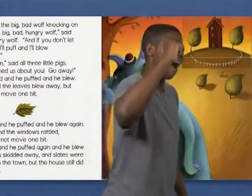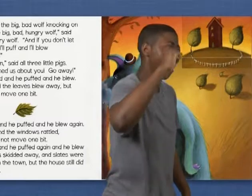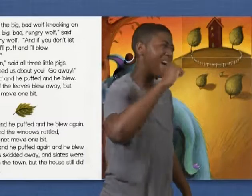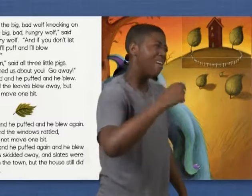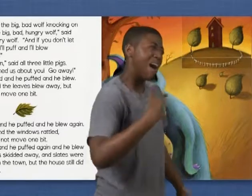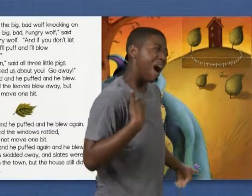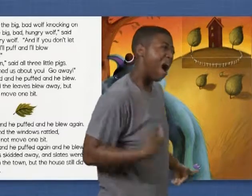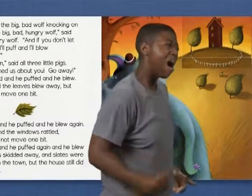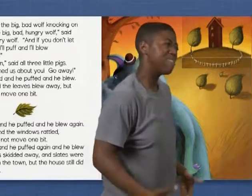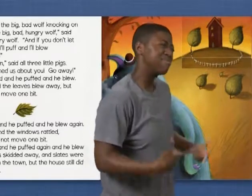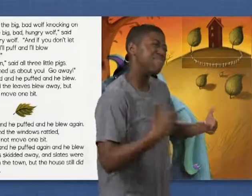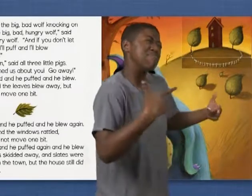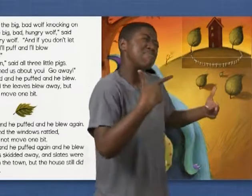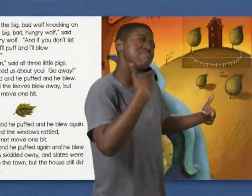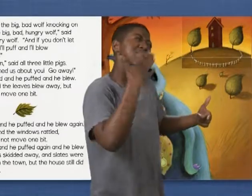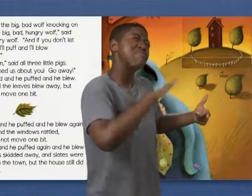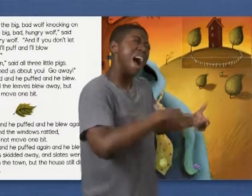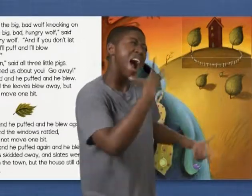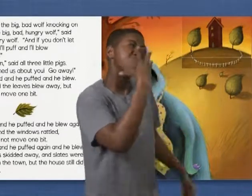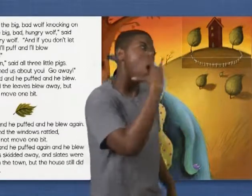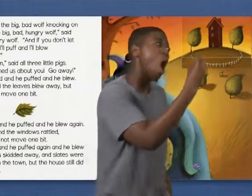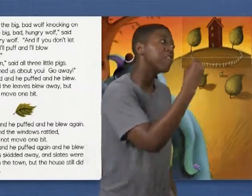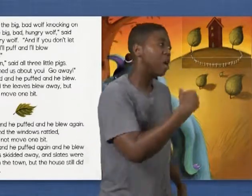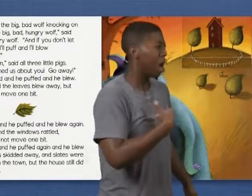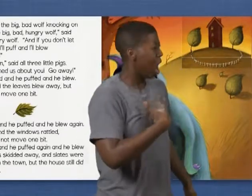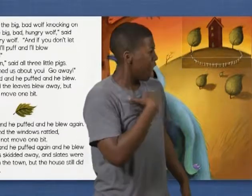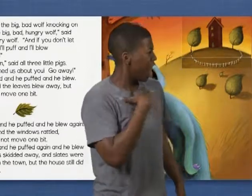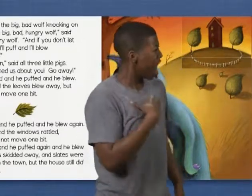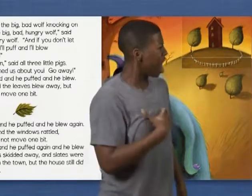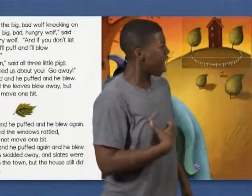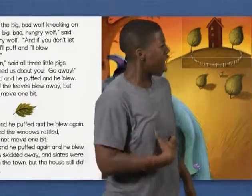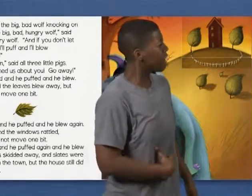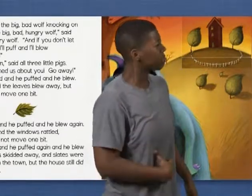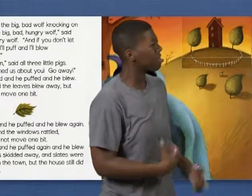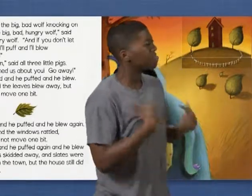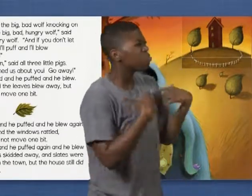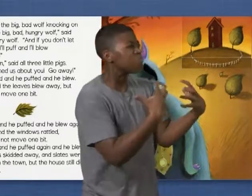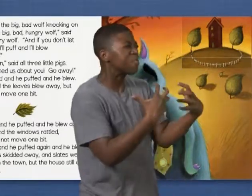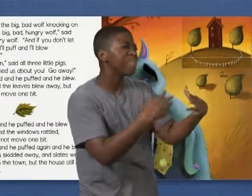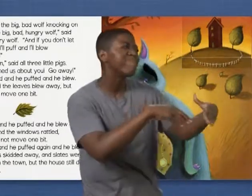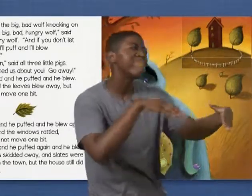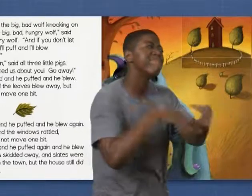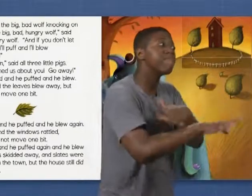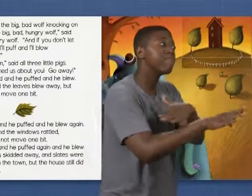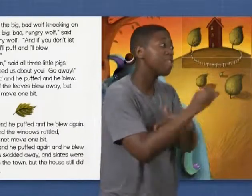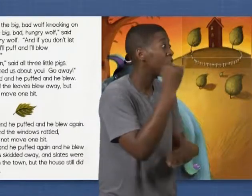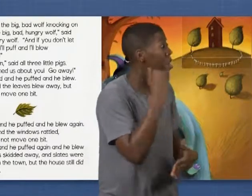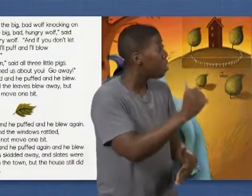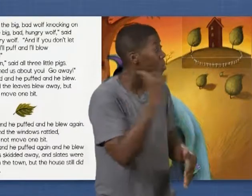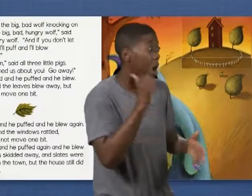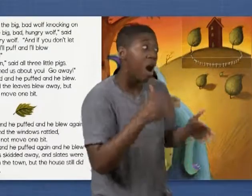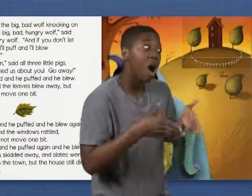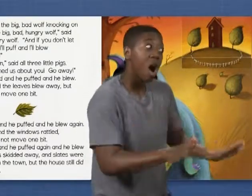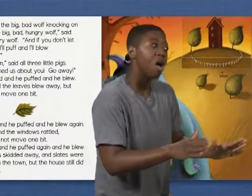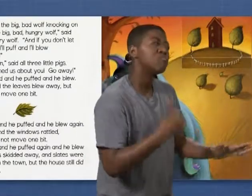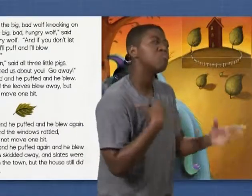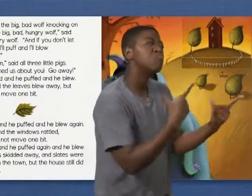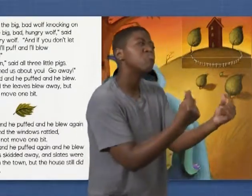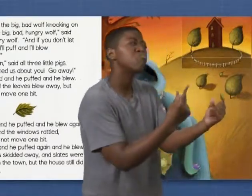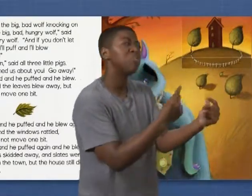hungry wolf, said the big bad hungry wolf. And if you don't let me in, I'll